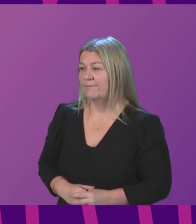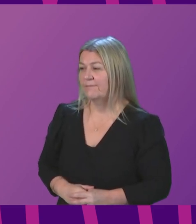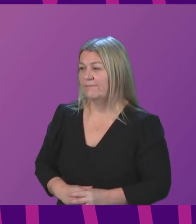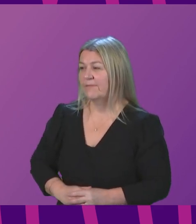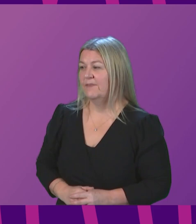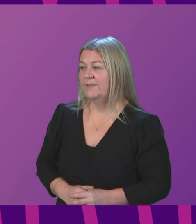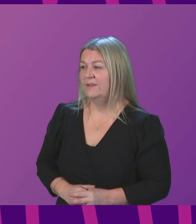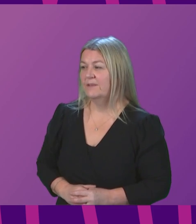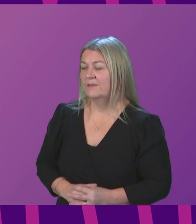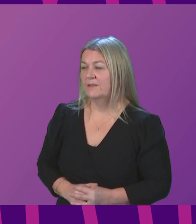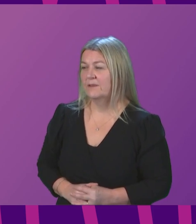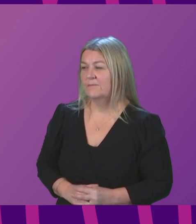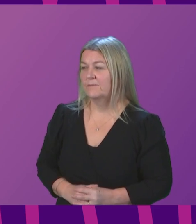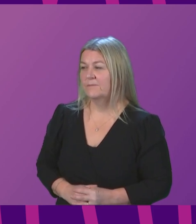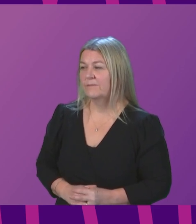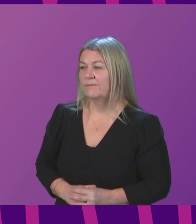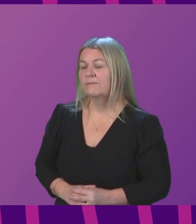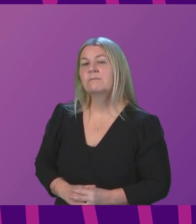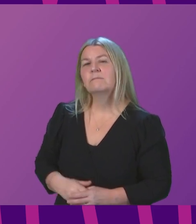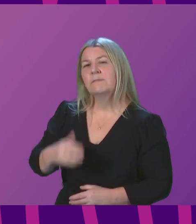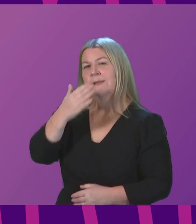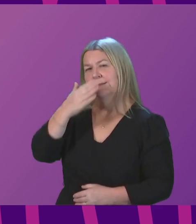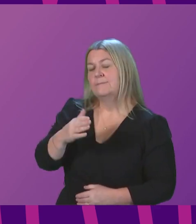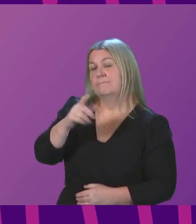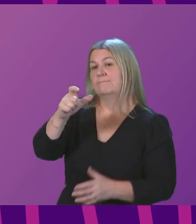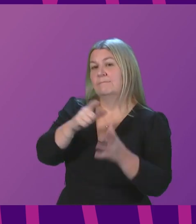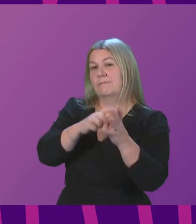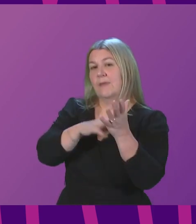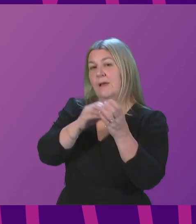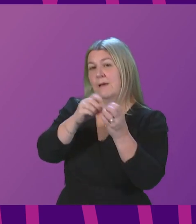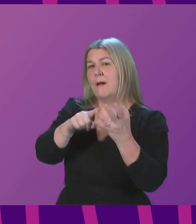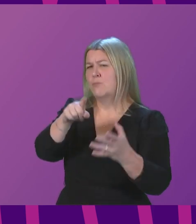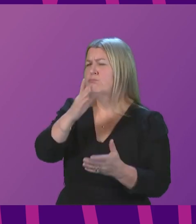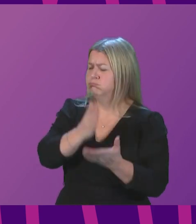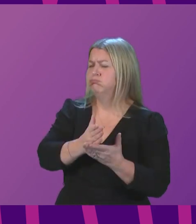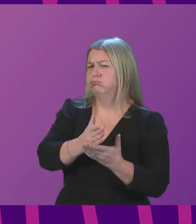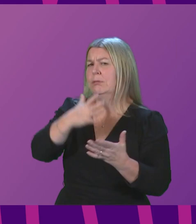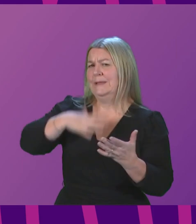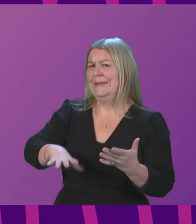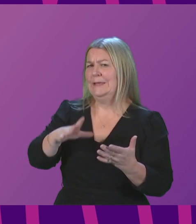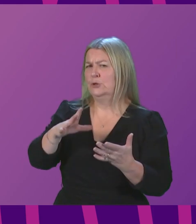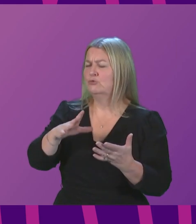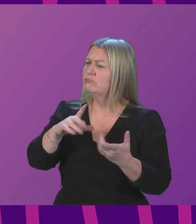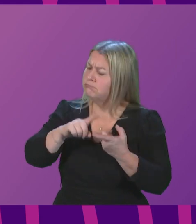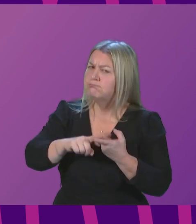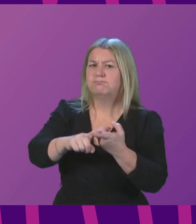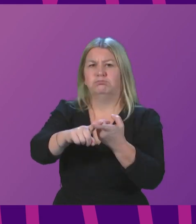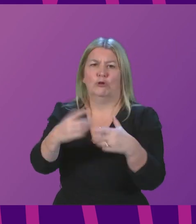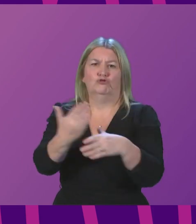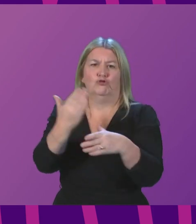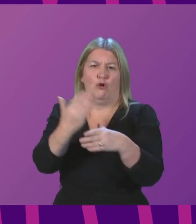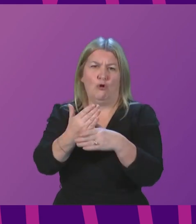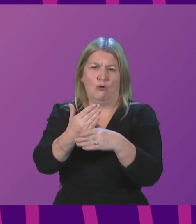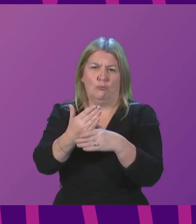The pausing of CAMBO shows that the need for secure and sustainable jobs in our Highlands and Island communities is greater than ever,